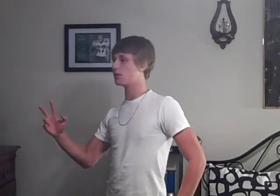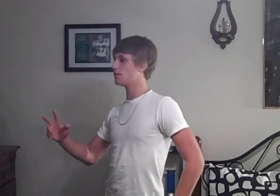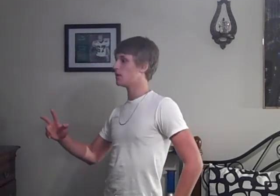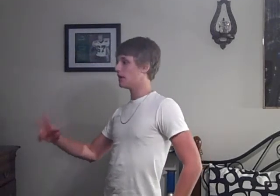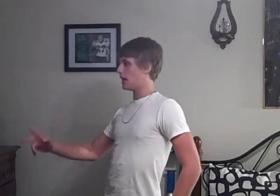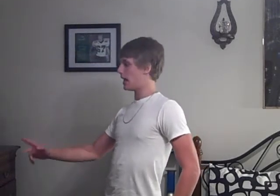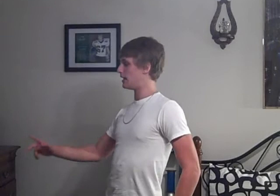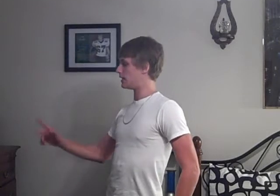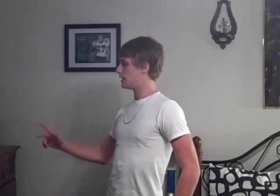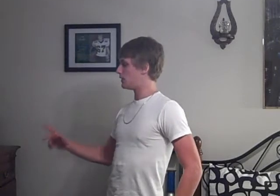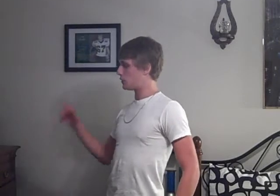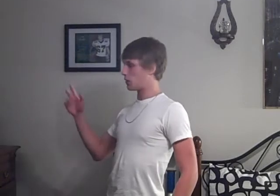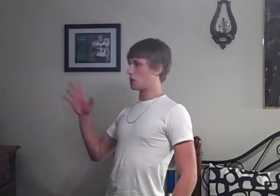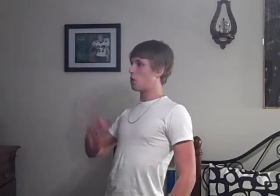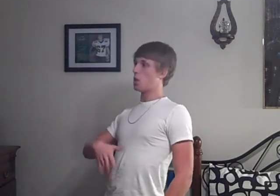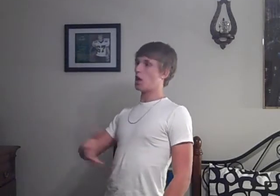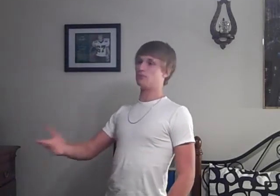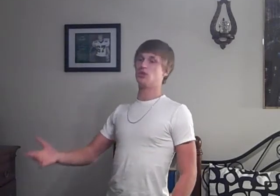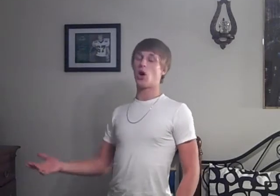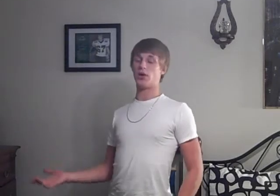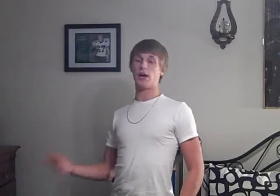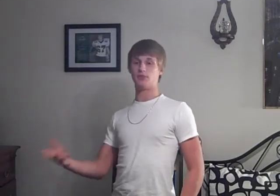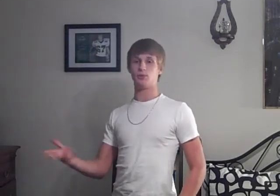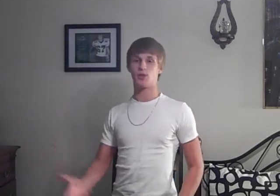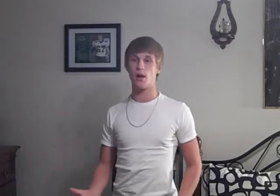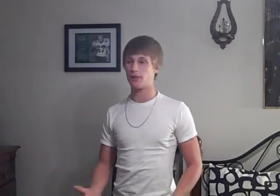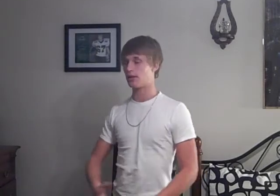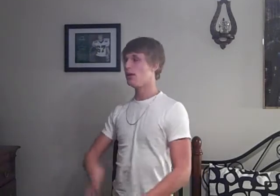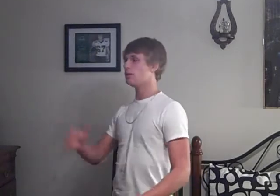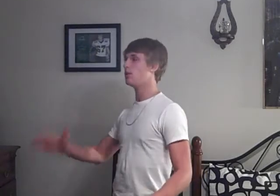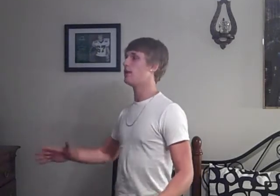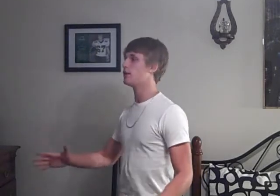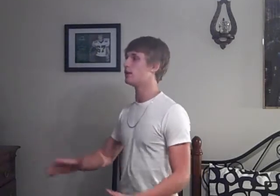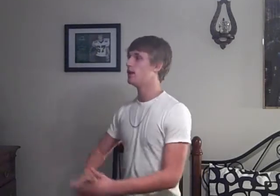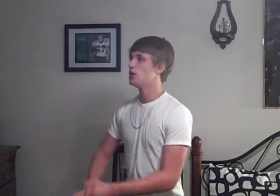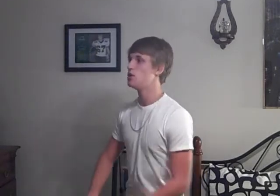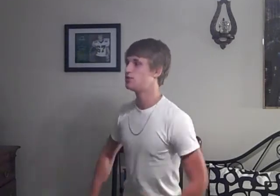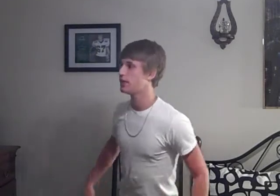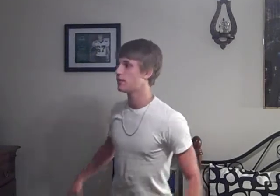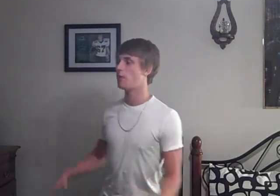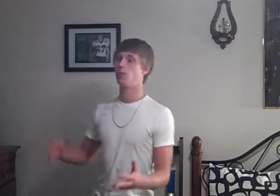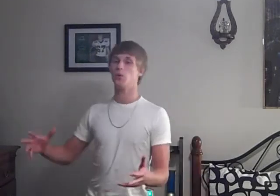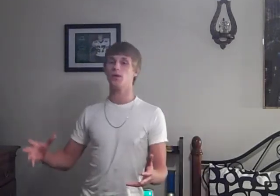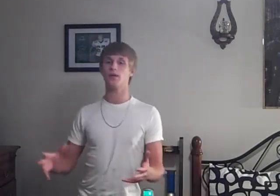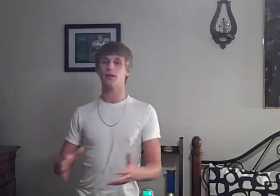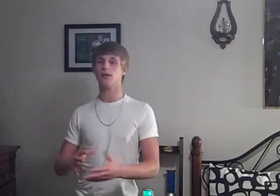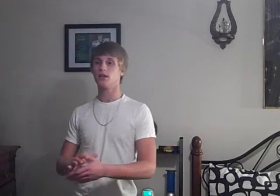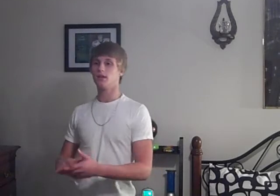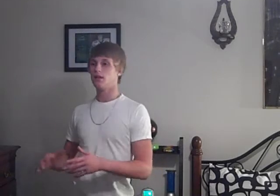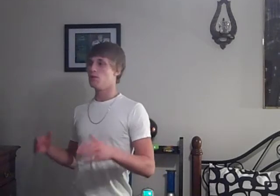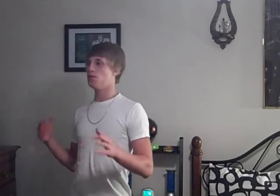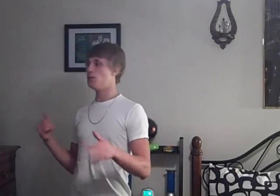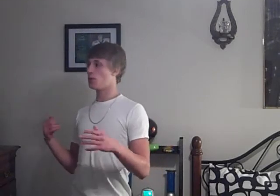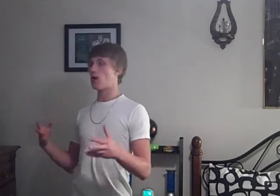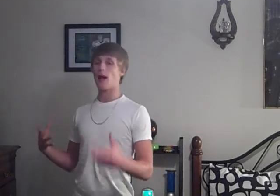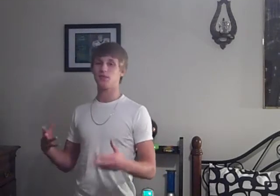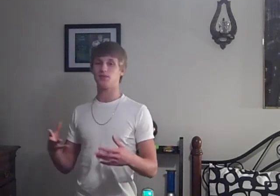And Then they're like Oh well I'm sorry I'm still shopping So then You're sitting there Bored The crap is